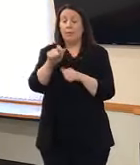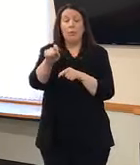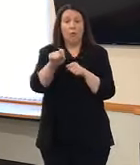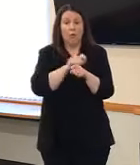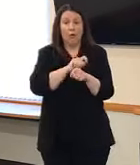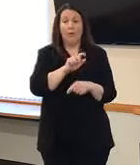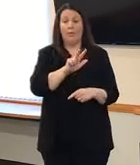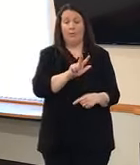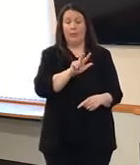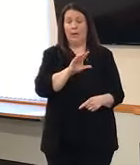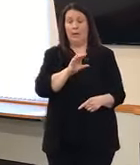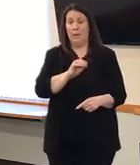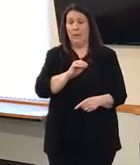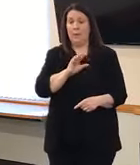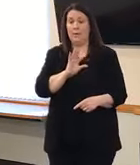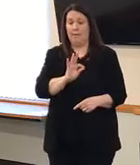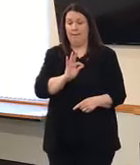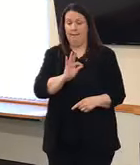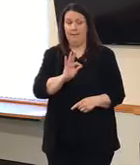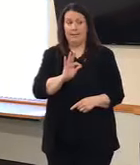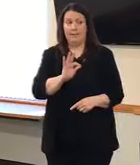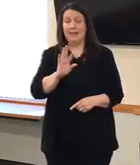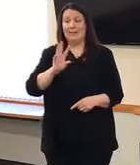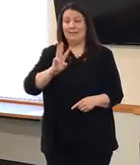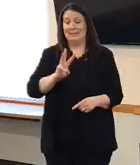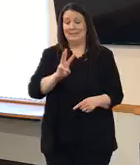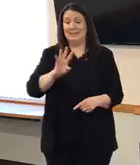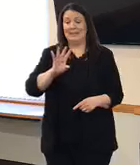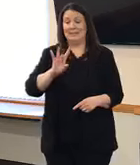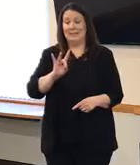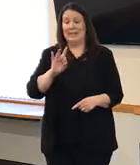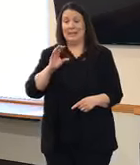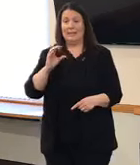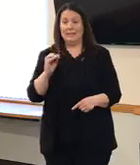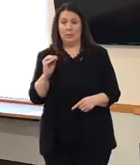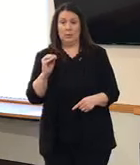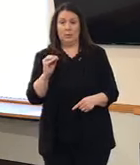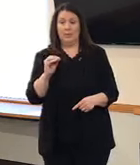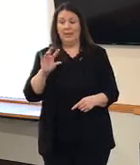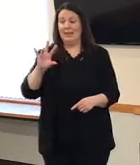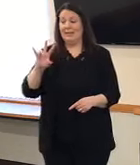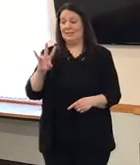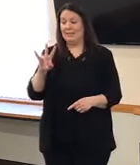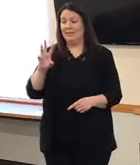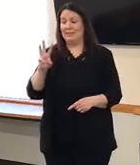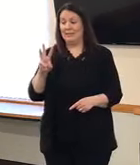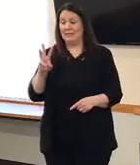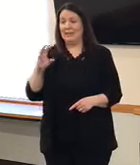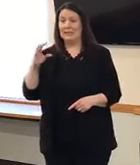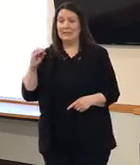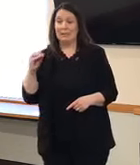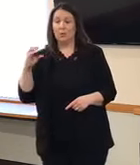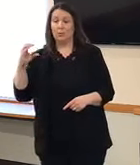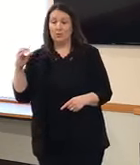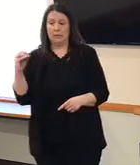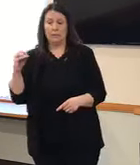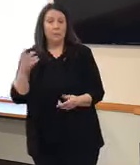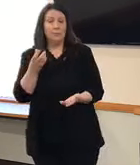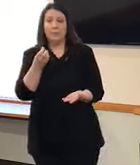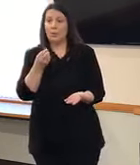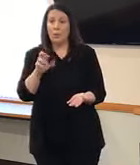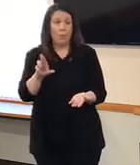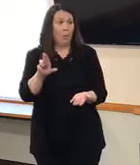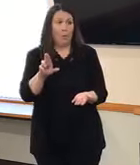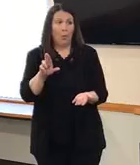309-680-7600 or,